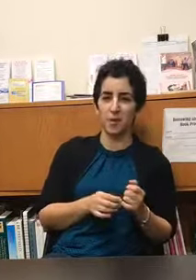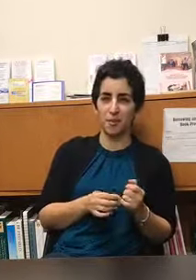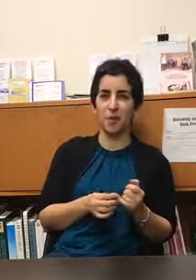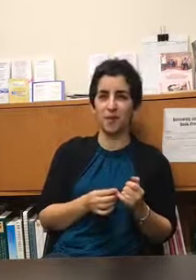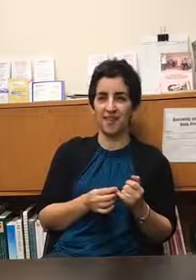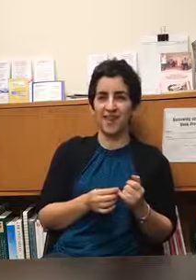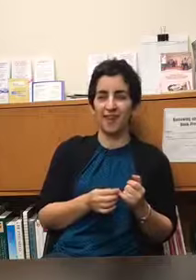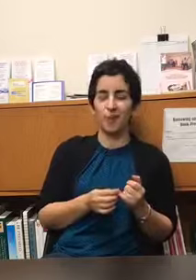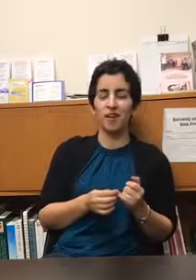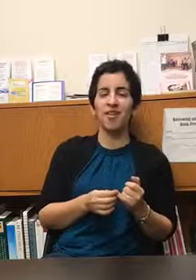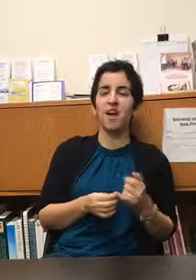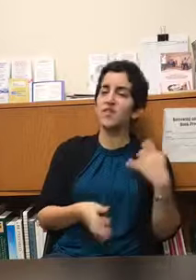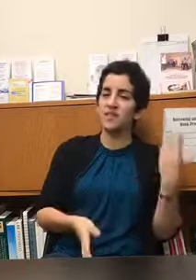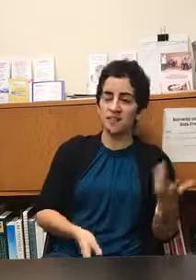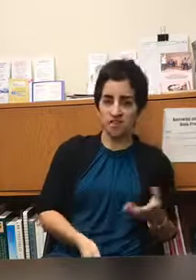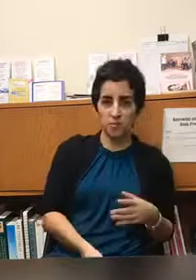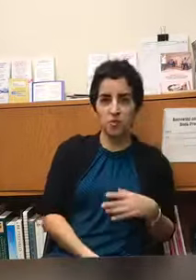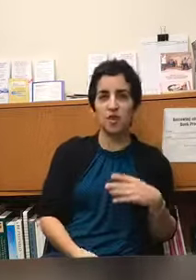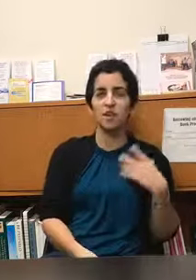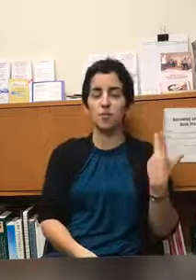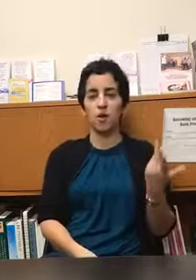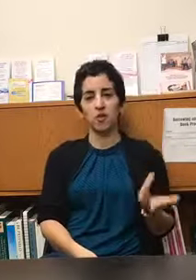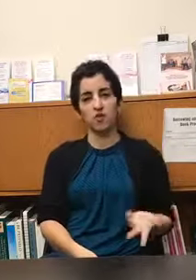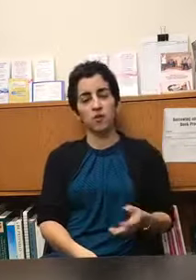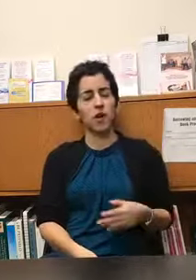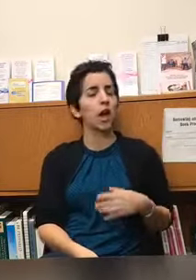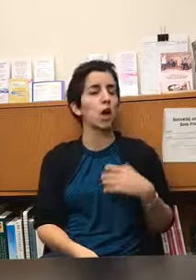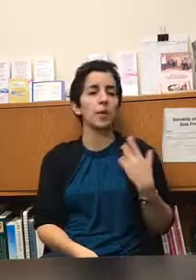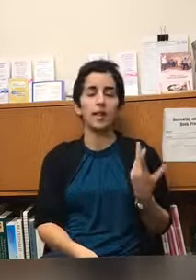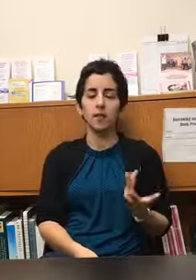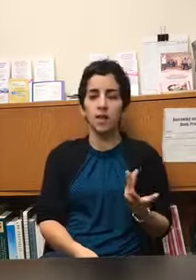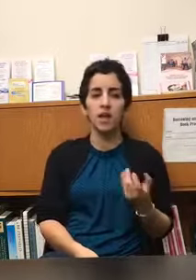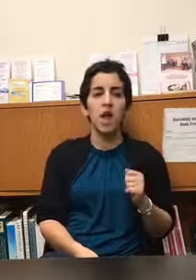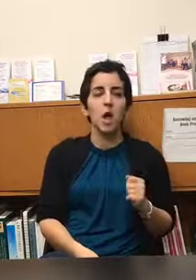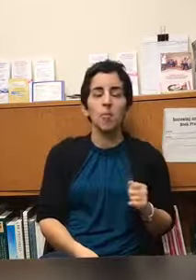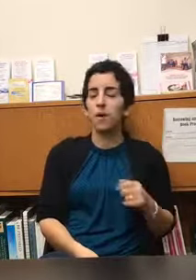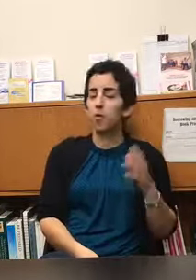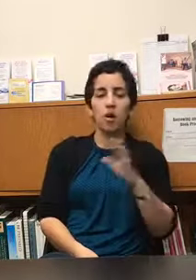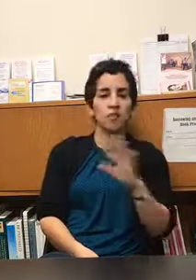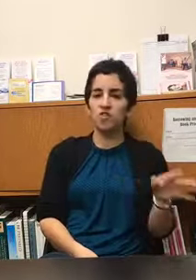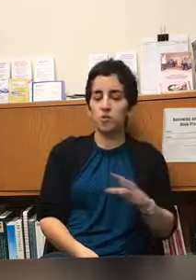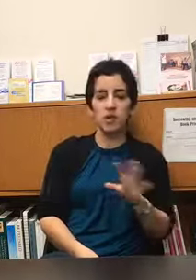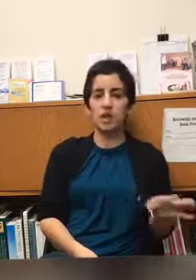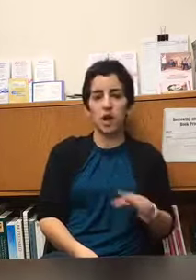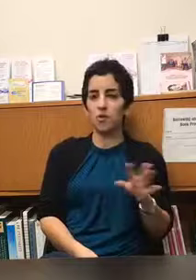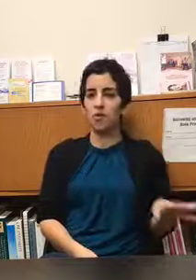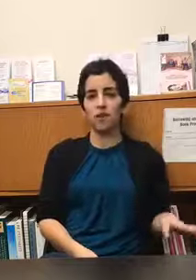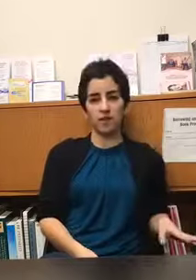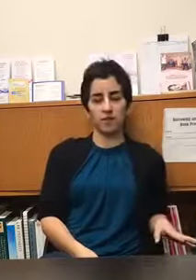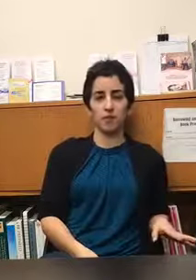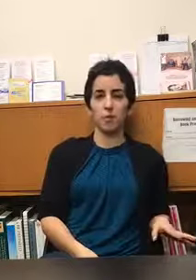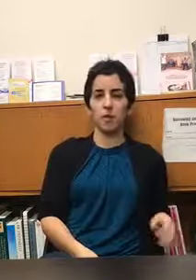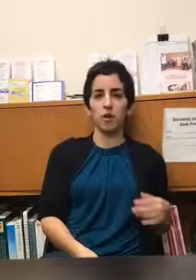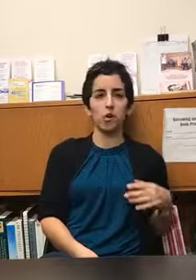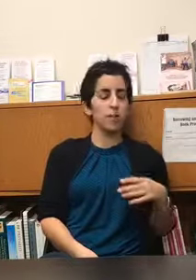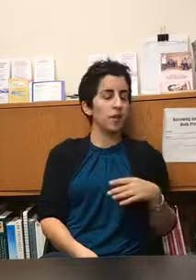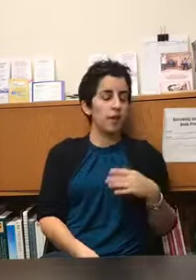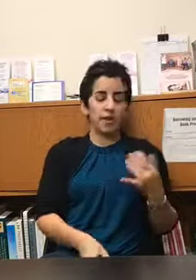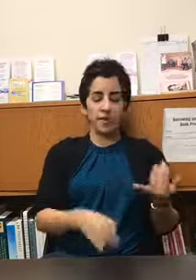people right a lot of us listen to music as part of our self-care we love it but we're often doing other things we're you